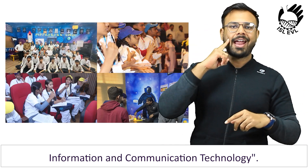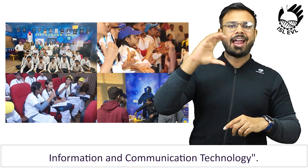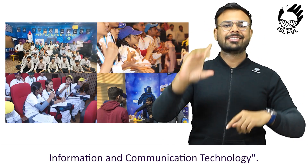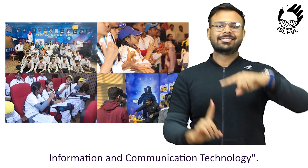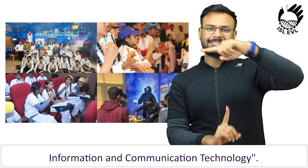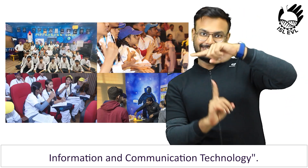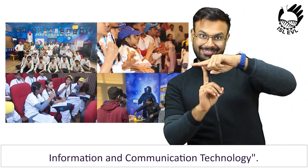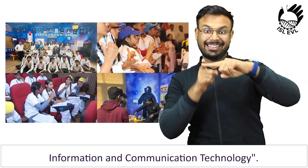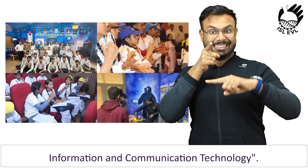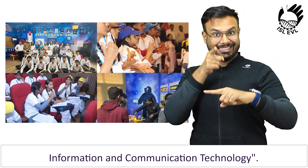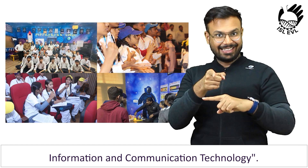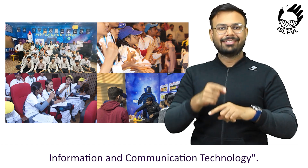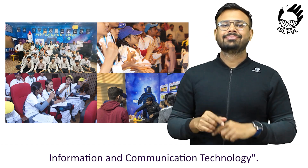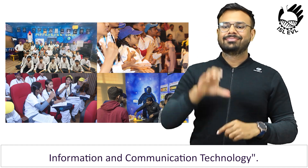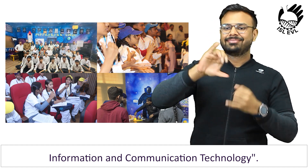communication technology.